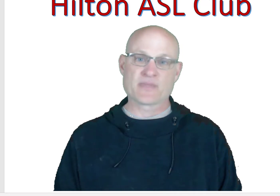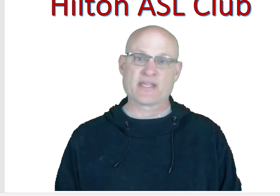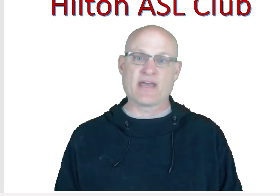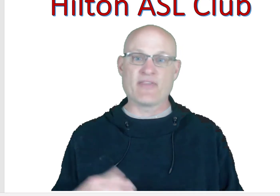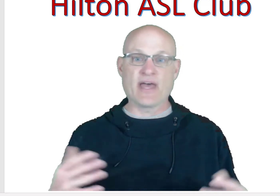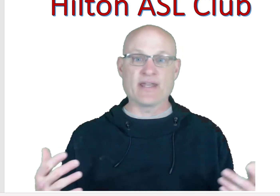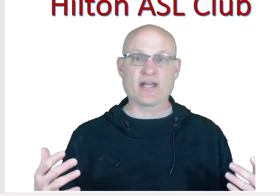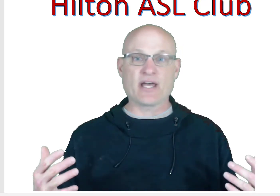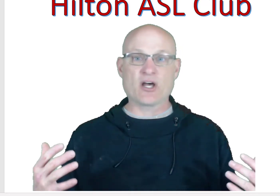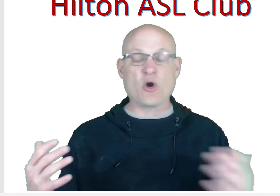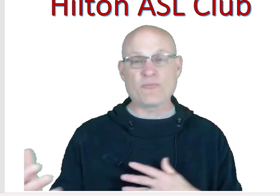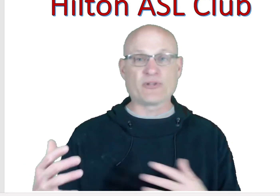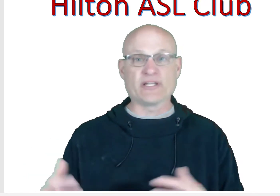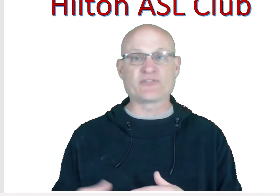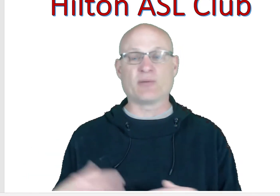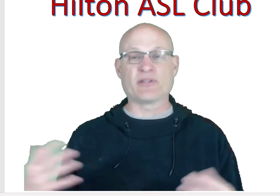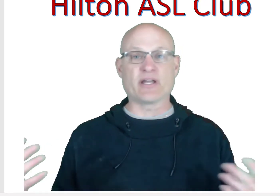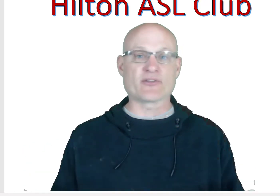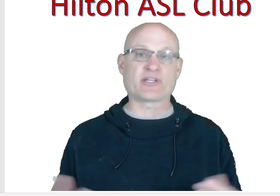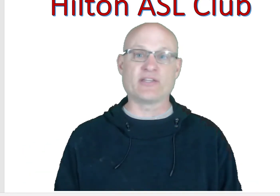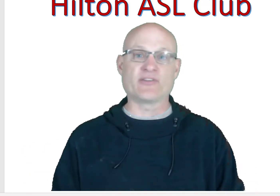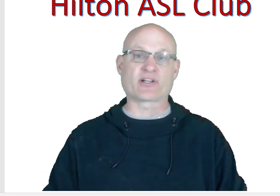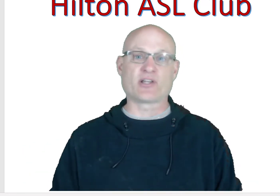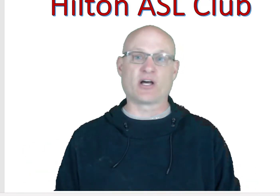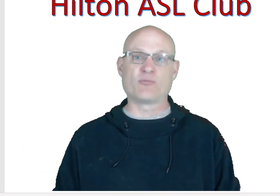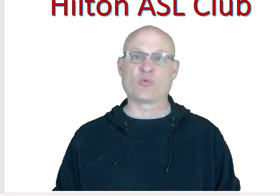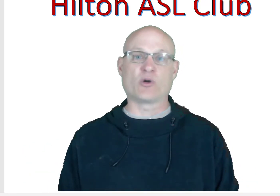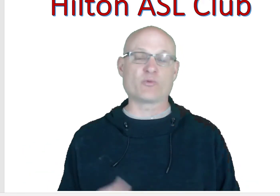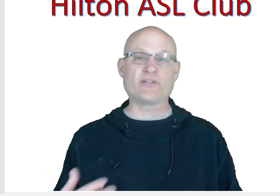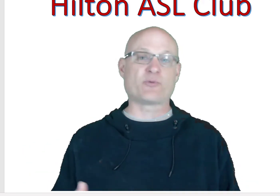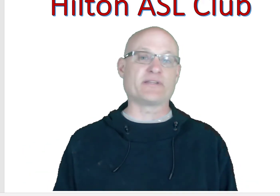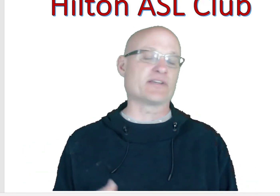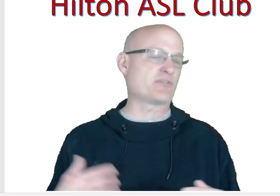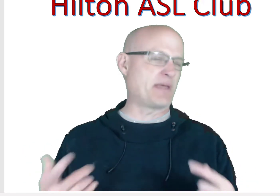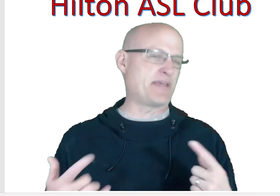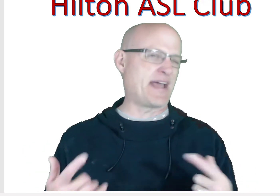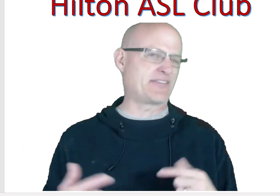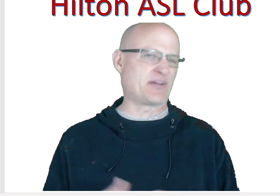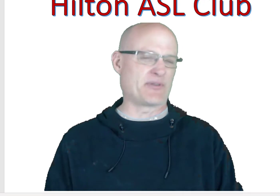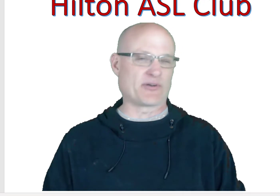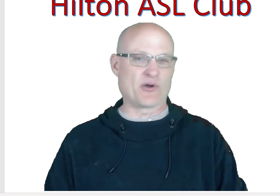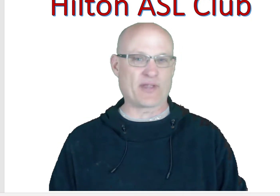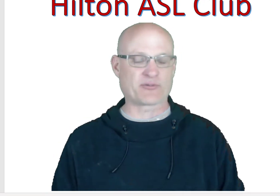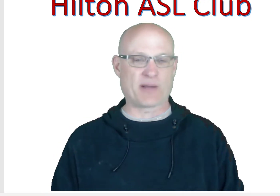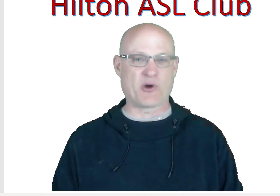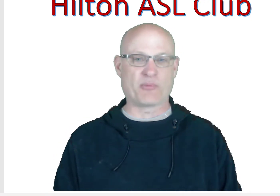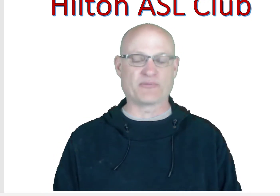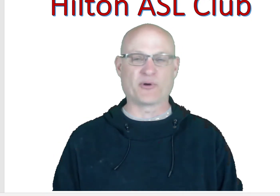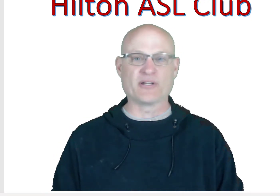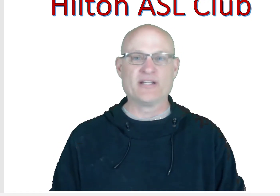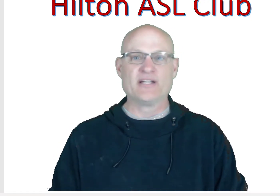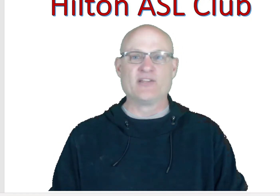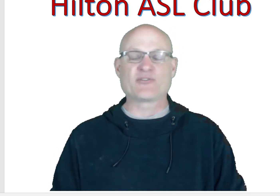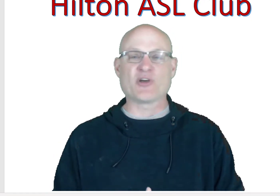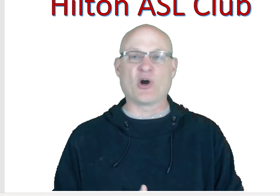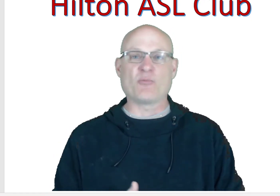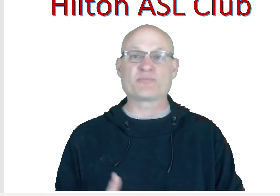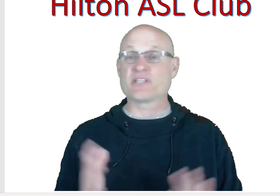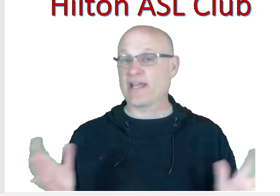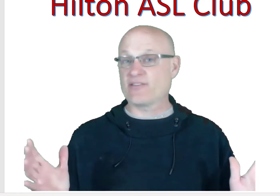And then hopefully some of the other kids in the club will retweet this and maybe add some of their own. That's what I'm hoping for. So, today's